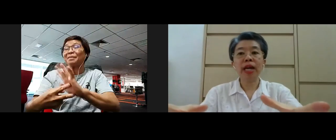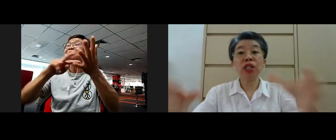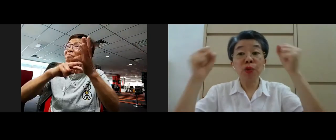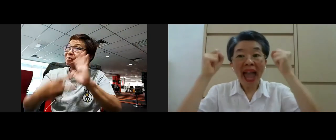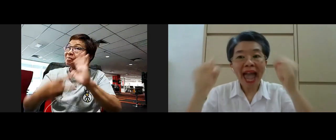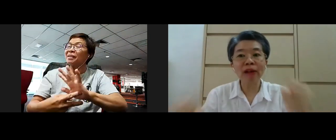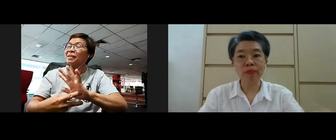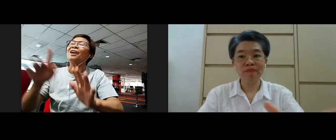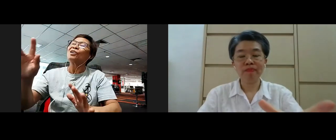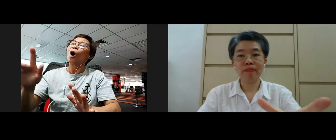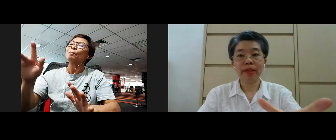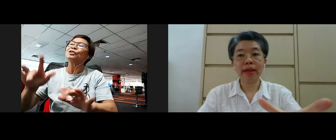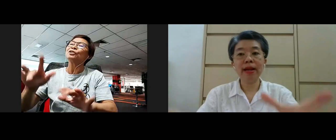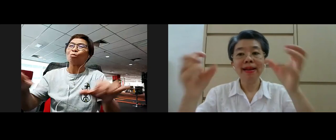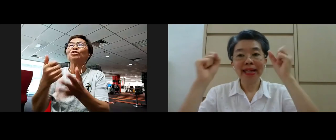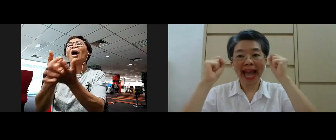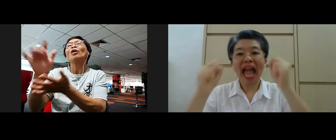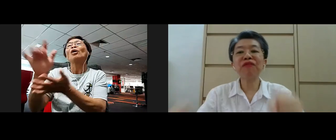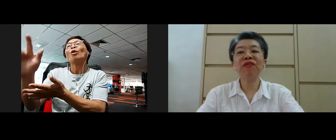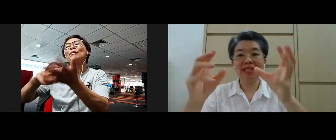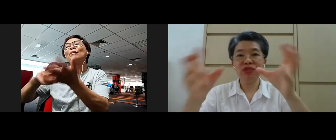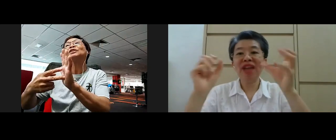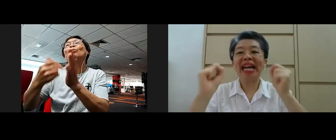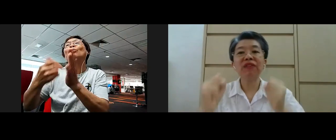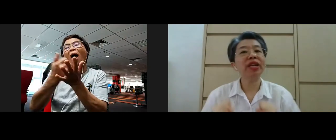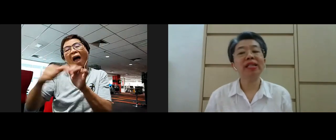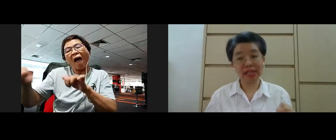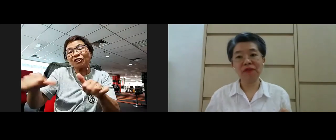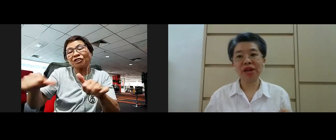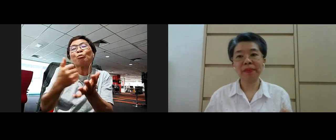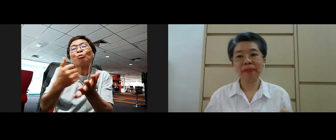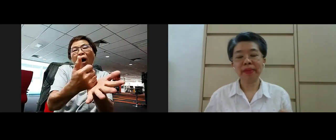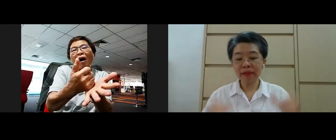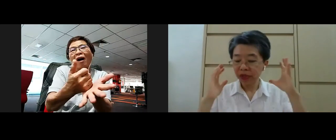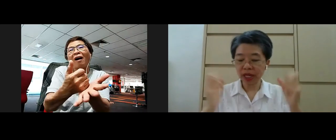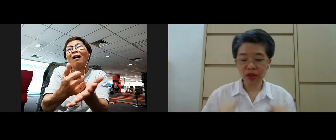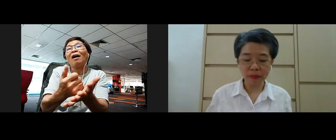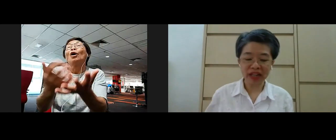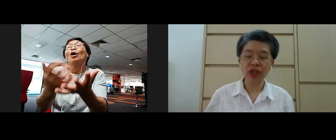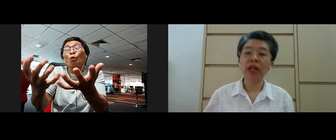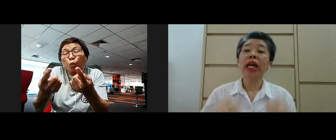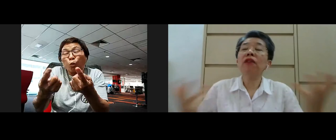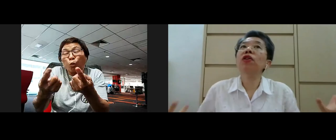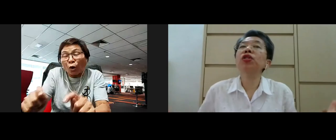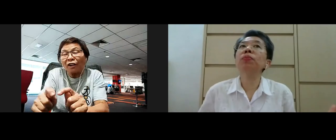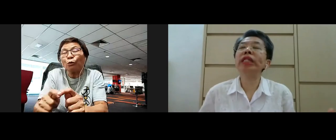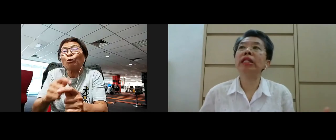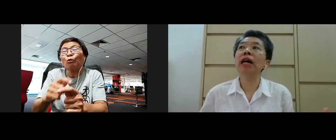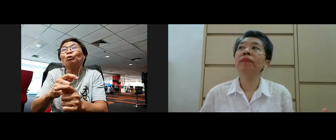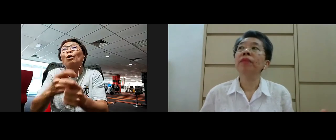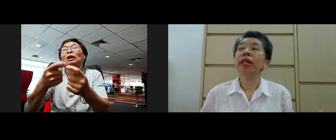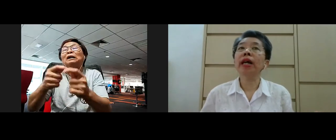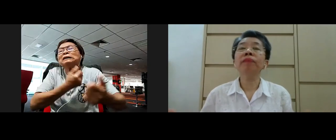yeah you help yeah the effort to alleviate the suffering yeah so that's compassion and of course